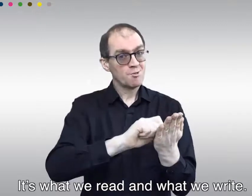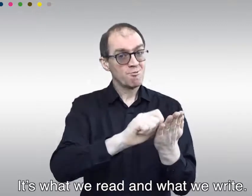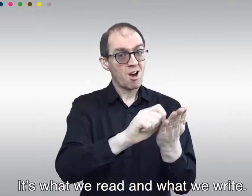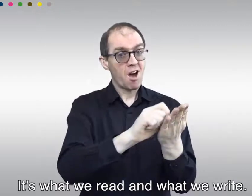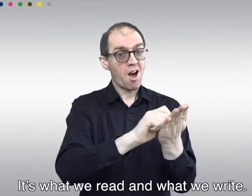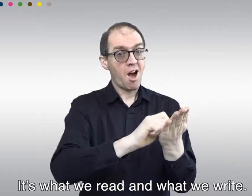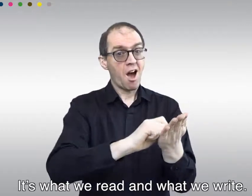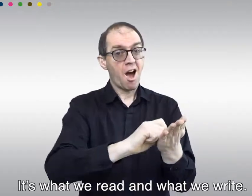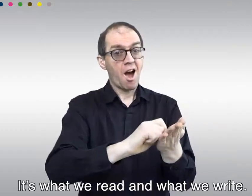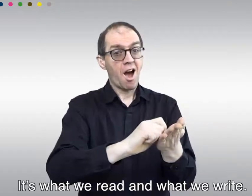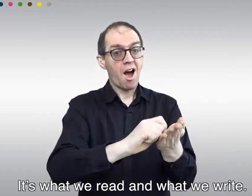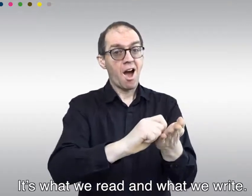write.